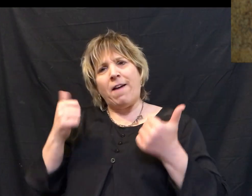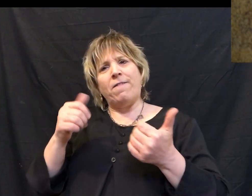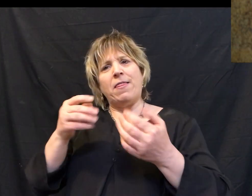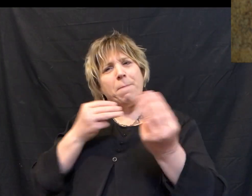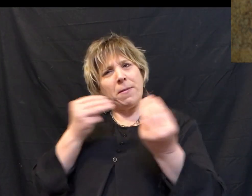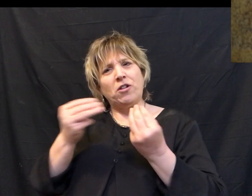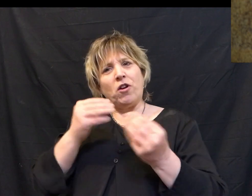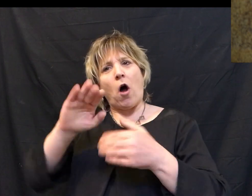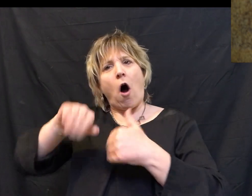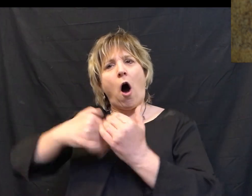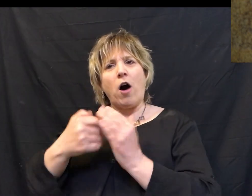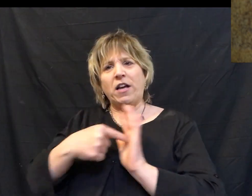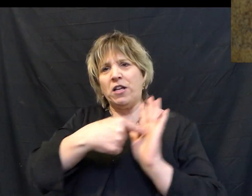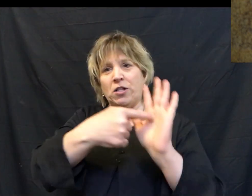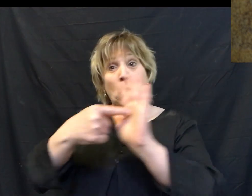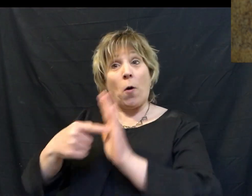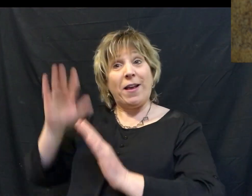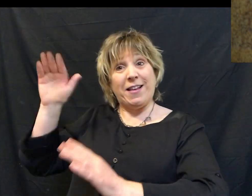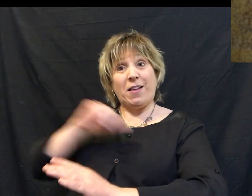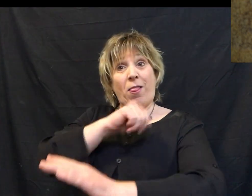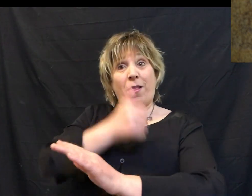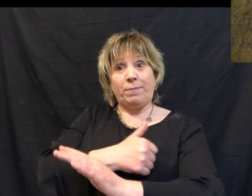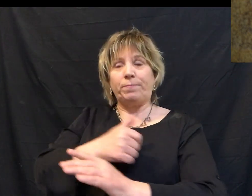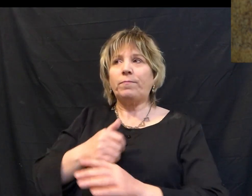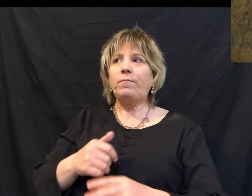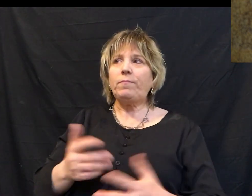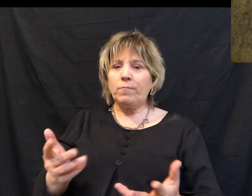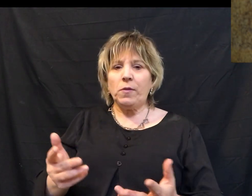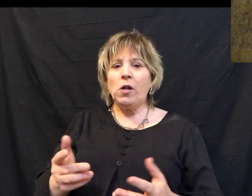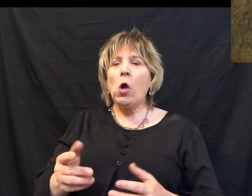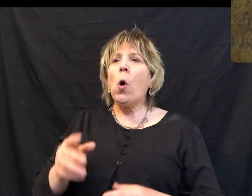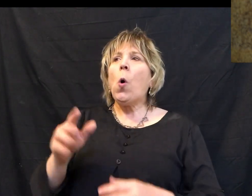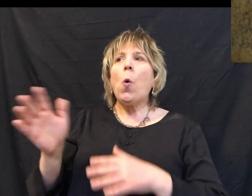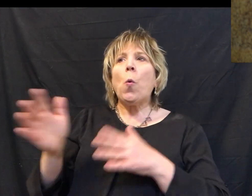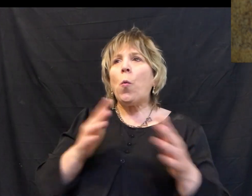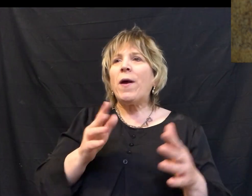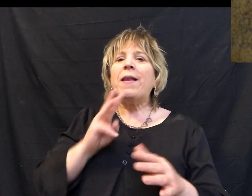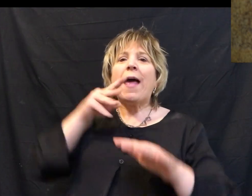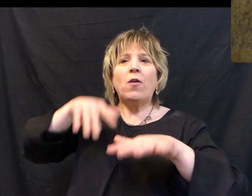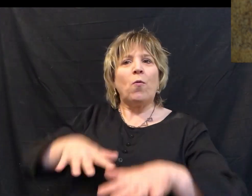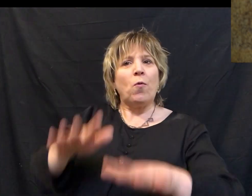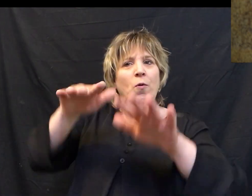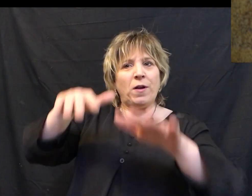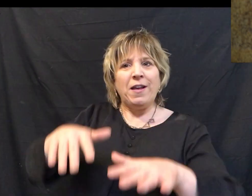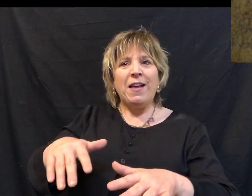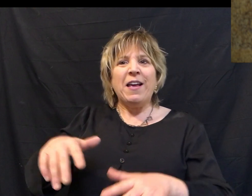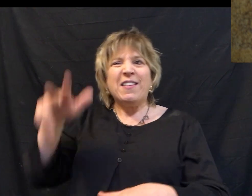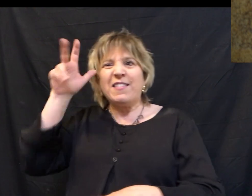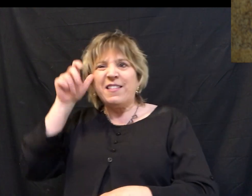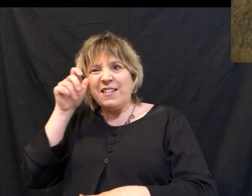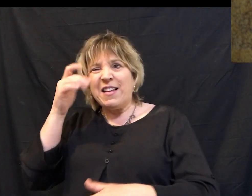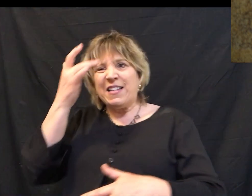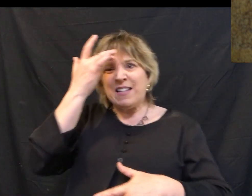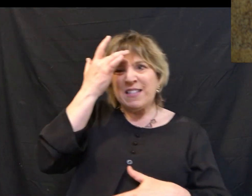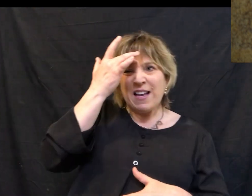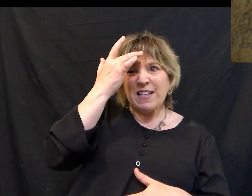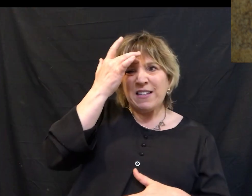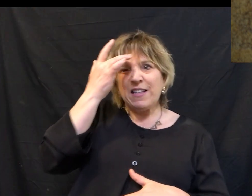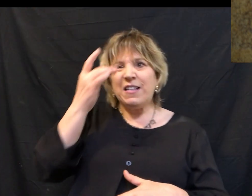all the different ways that he demonstrated his authority. Wind and wave obeyed Jesus. The demonic realm, sickness and